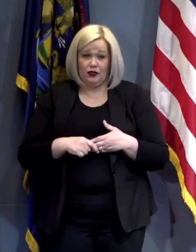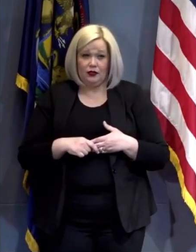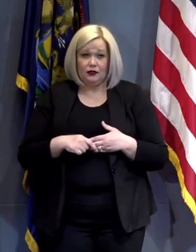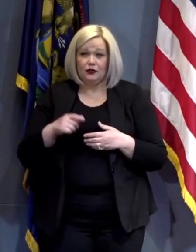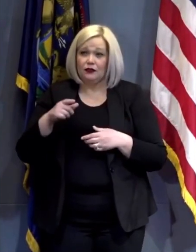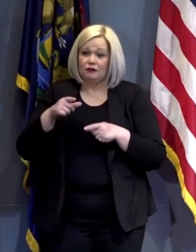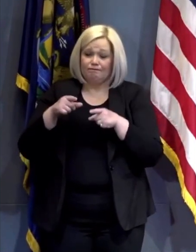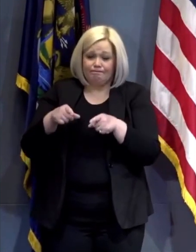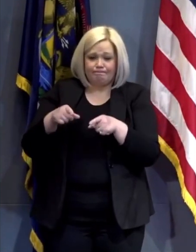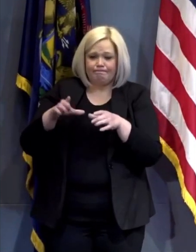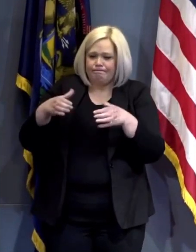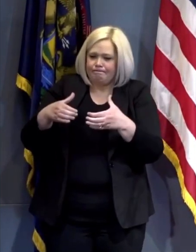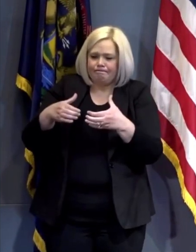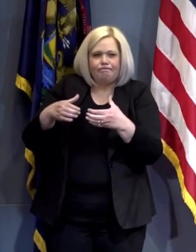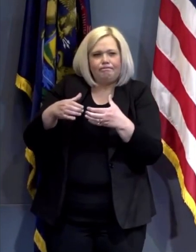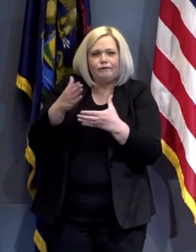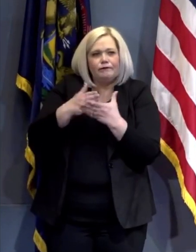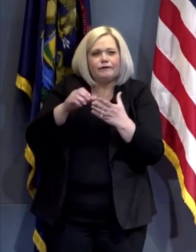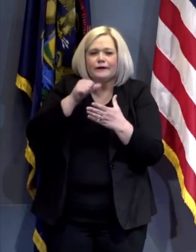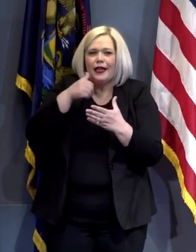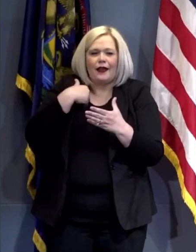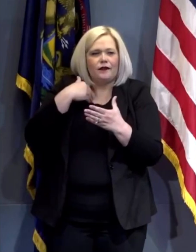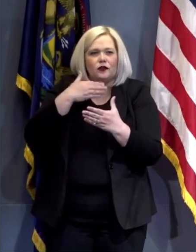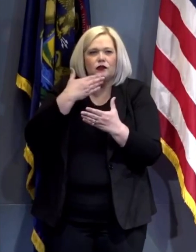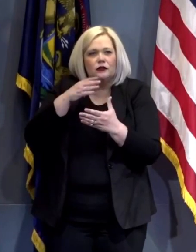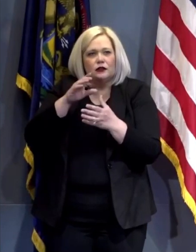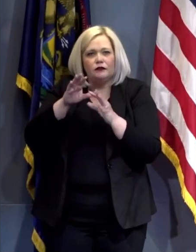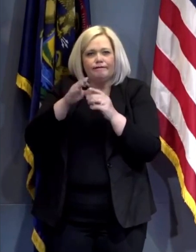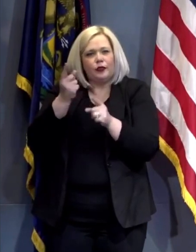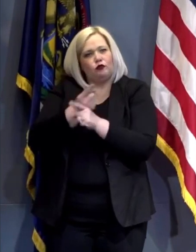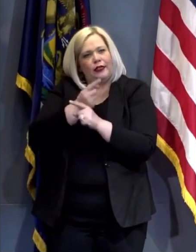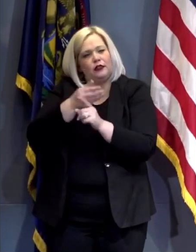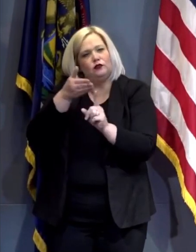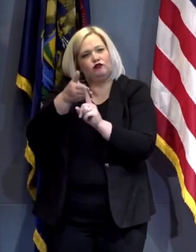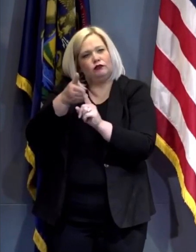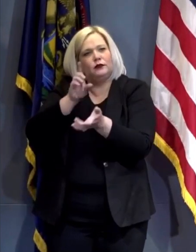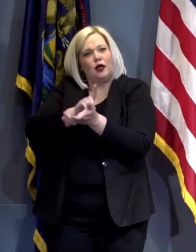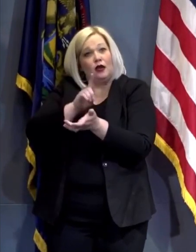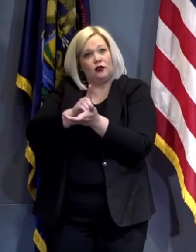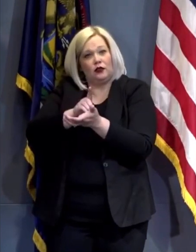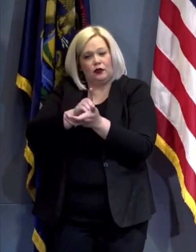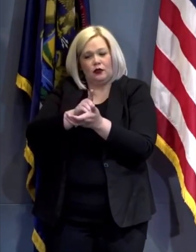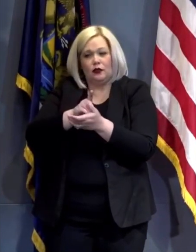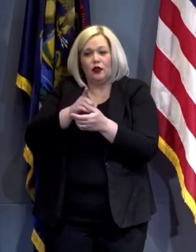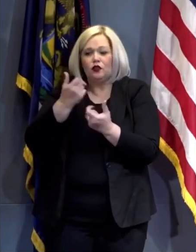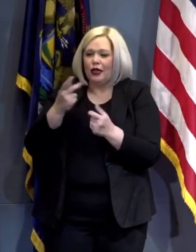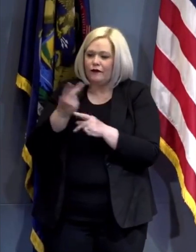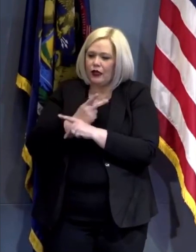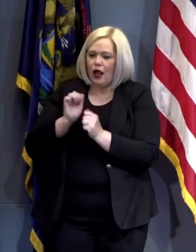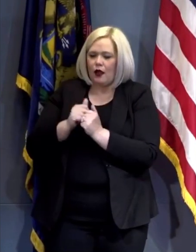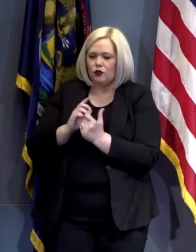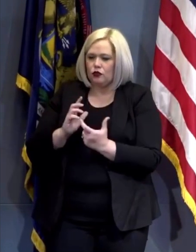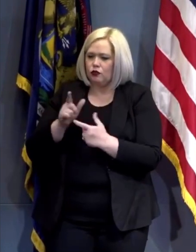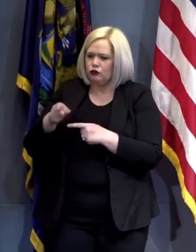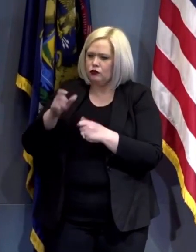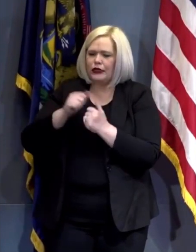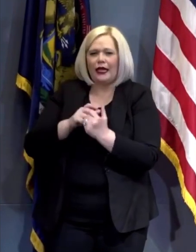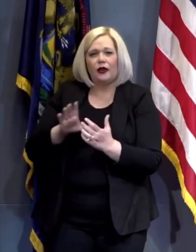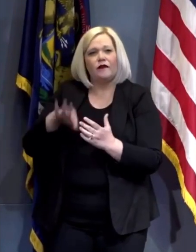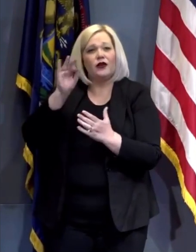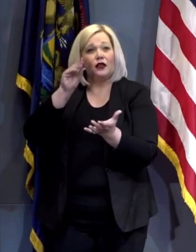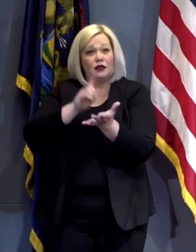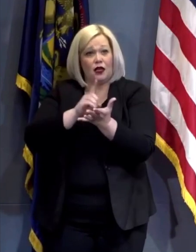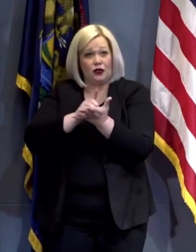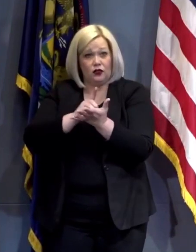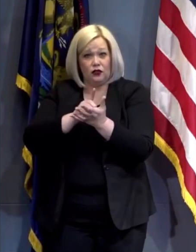team to figure out how we can connect people to doctors not just so they can get the testing and treatment they need now but so they can be connected to that care